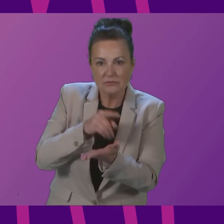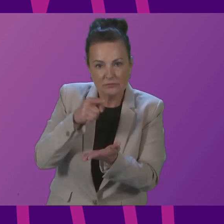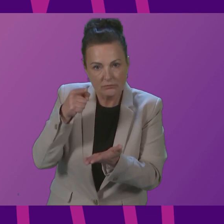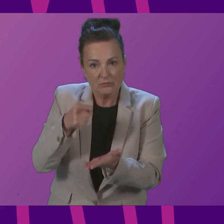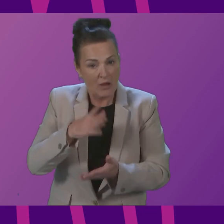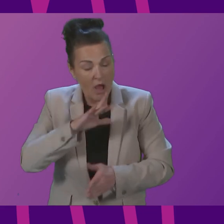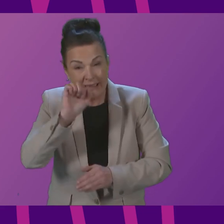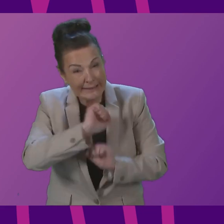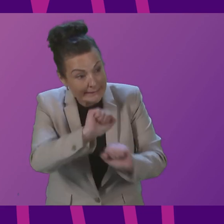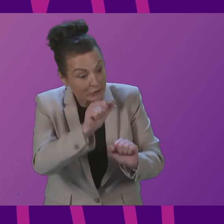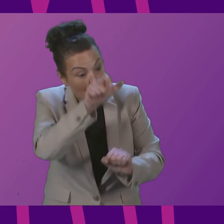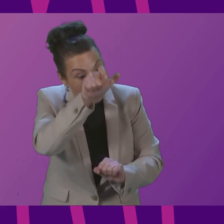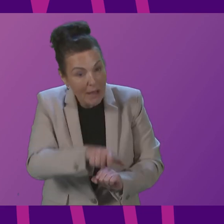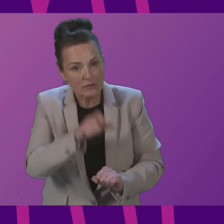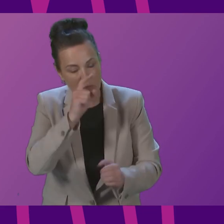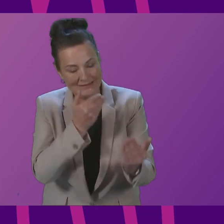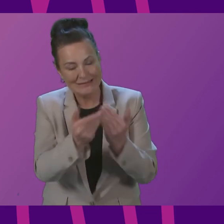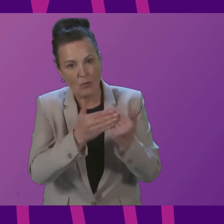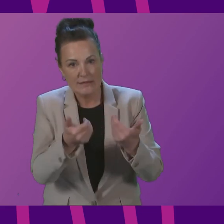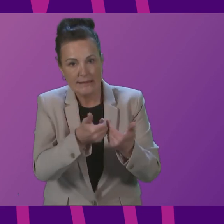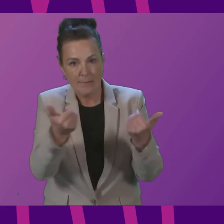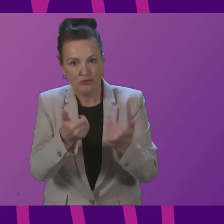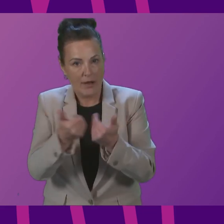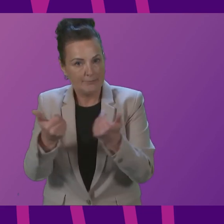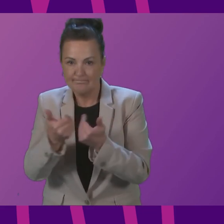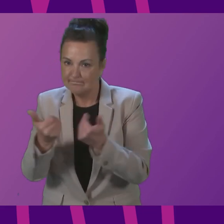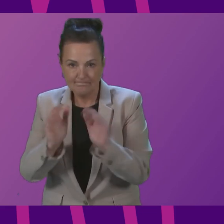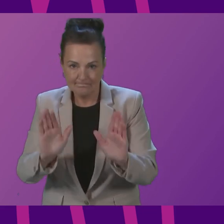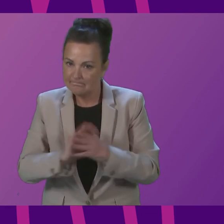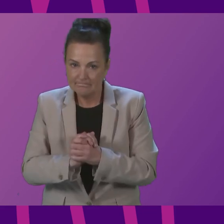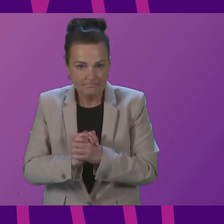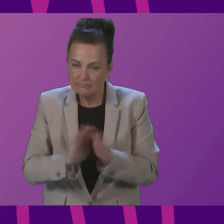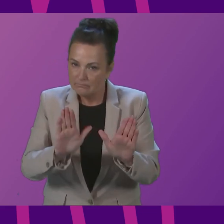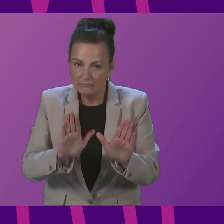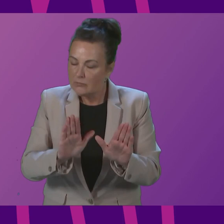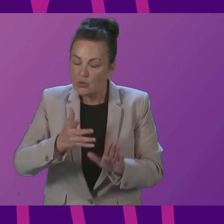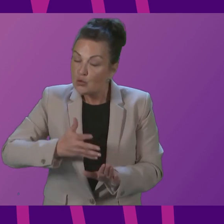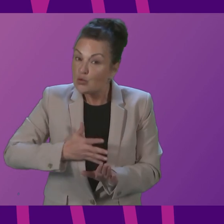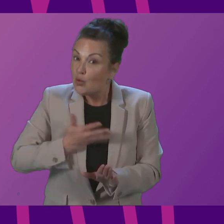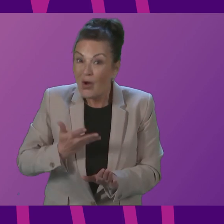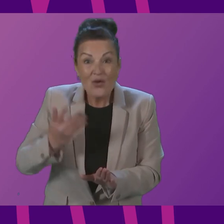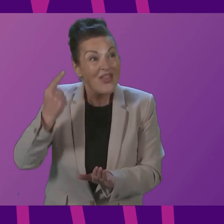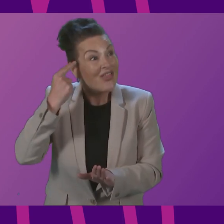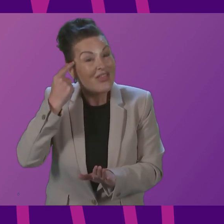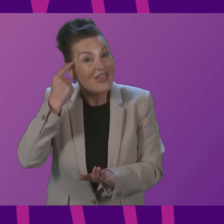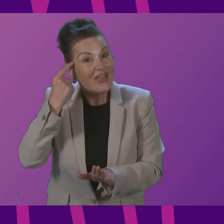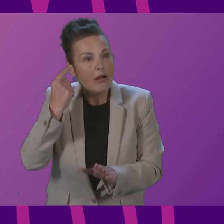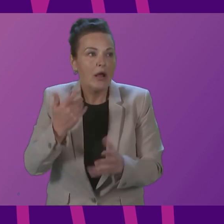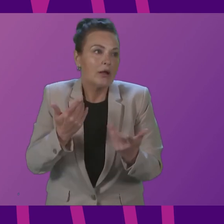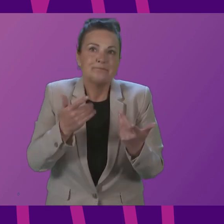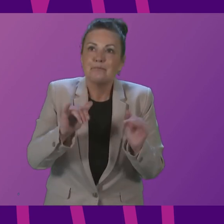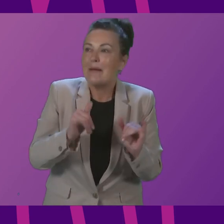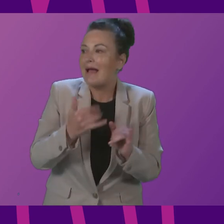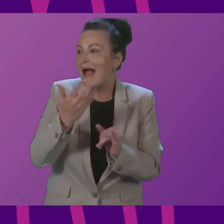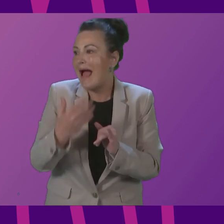be individually addressed and assessed it is not a case that there is in a sense